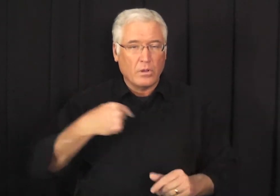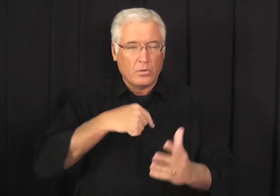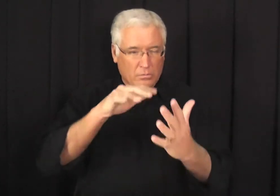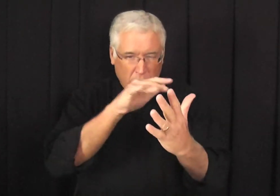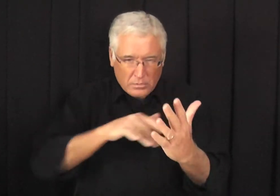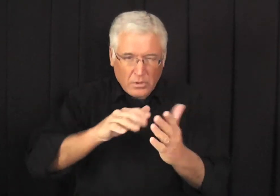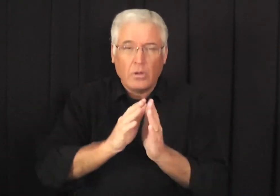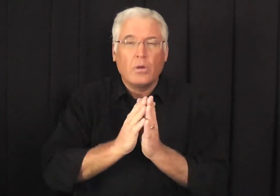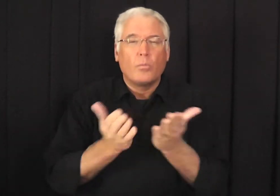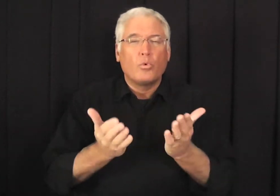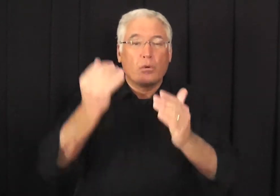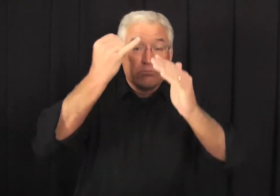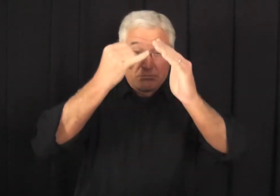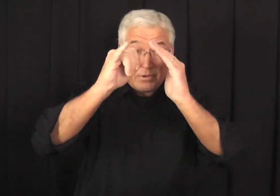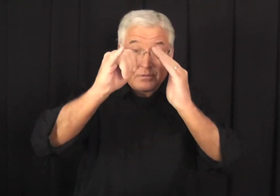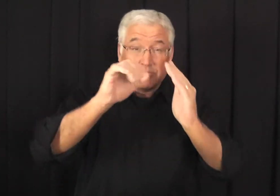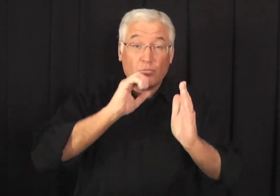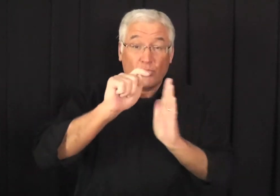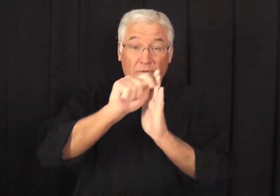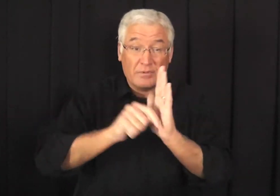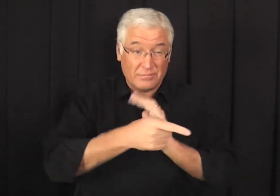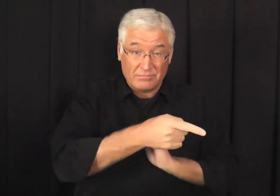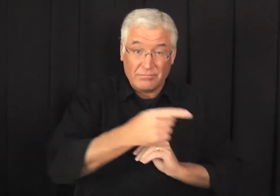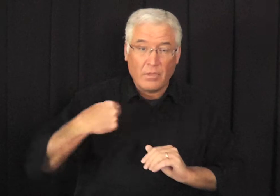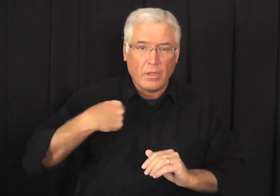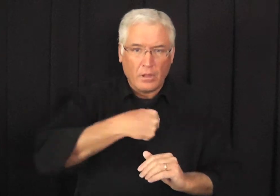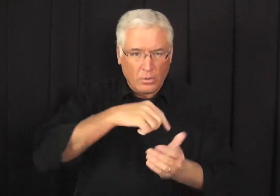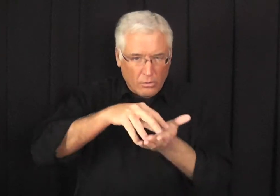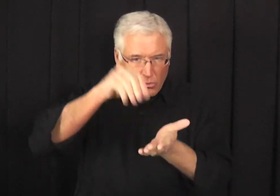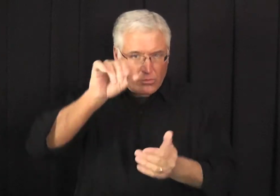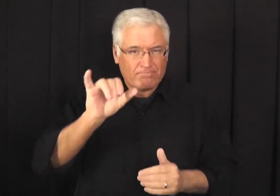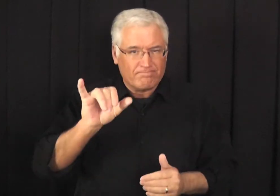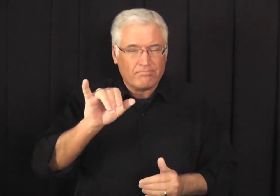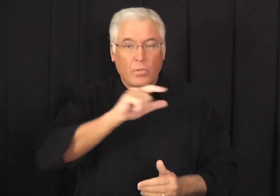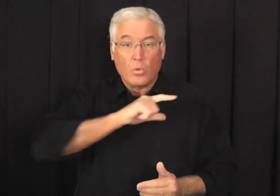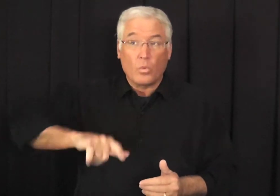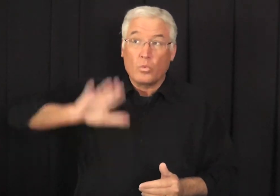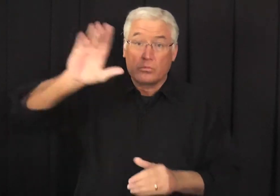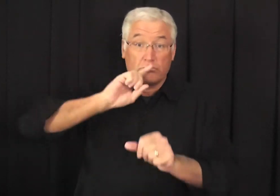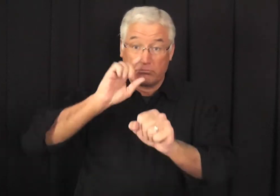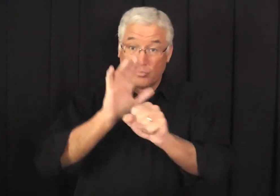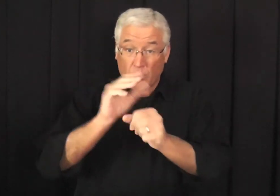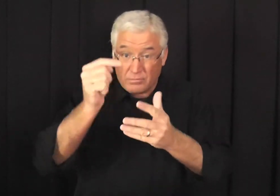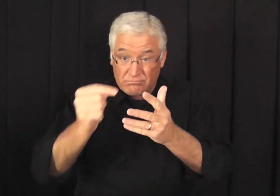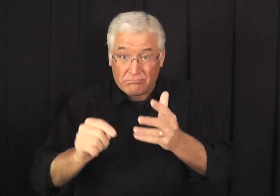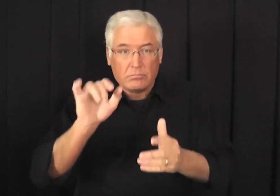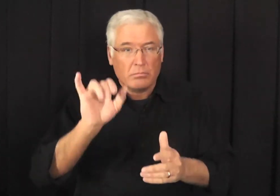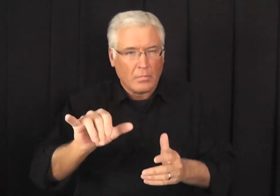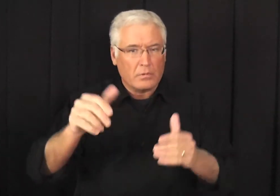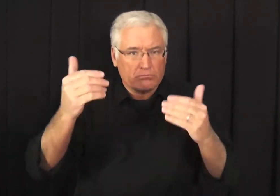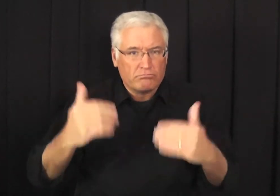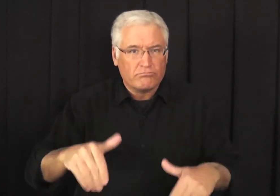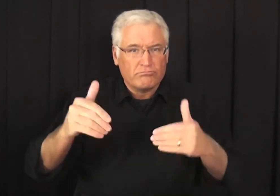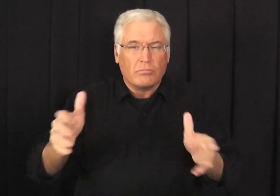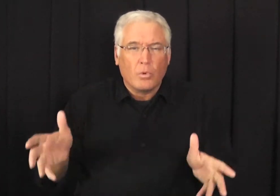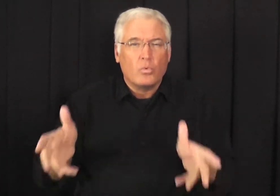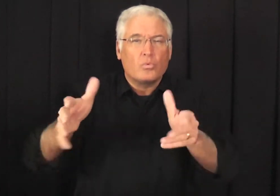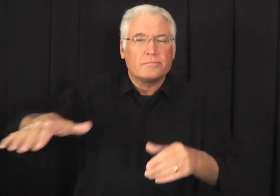We've been studying in these videos about the book of Isaiah, and we've learned a lot. We've learned about the Lord's promises, the